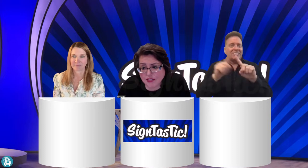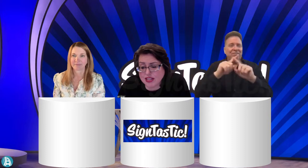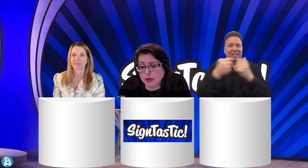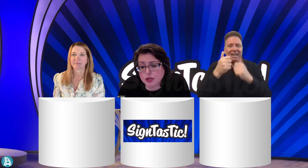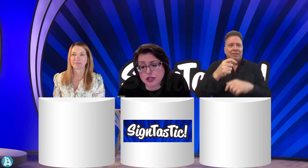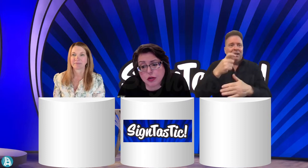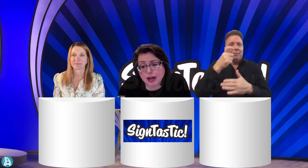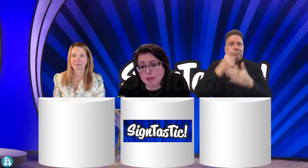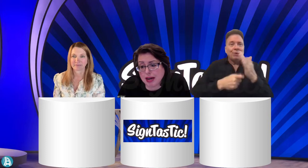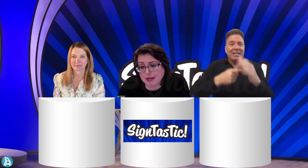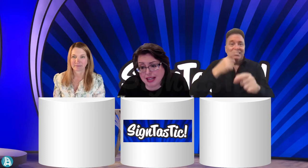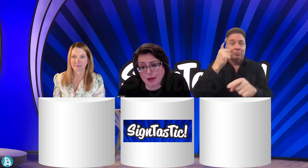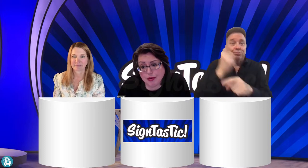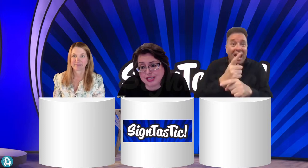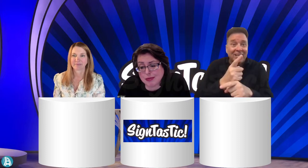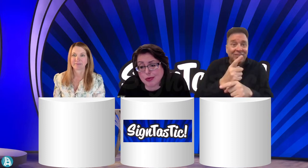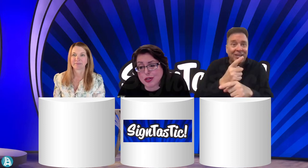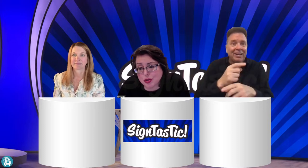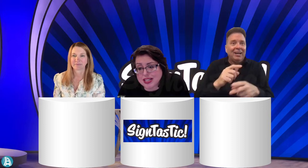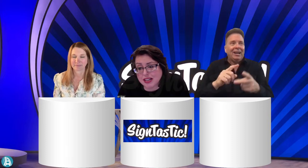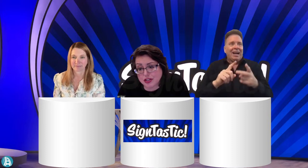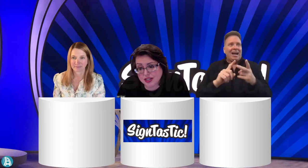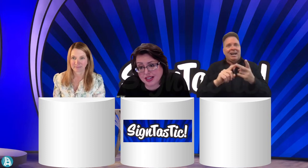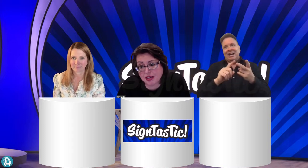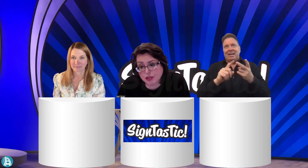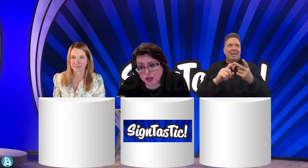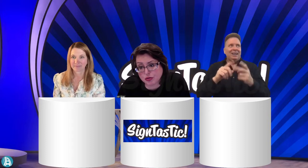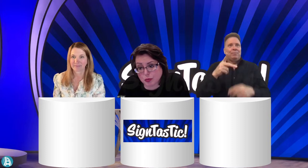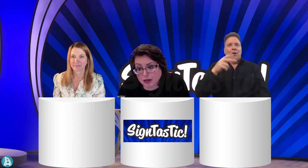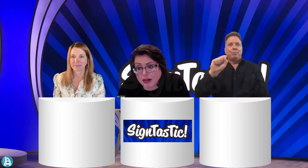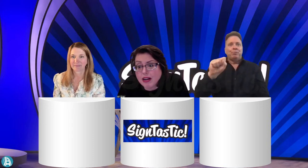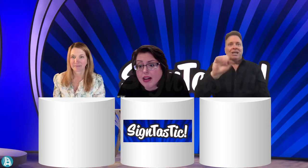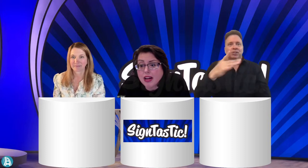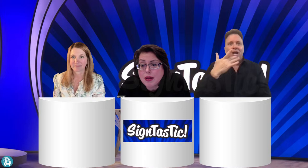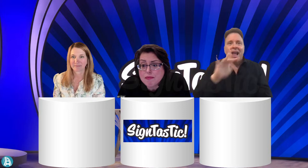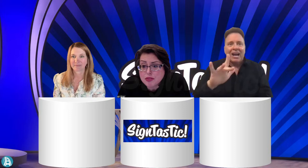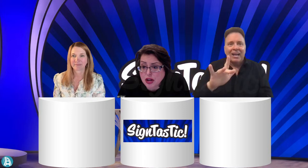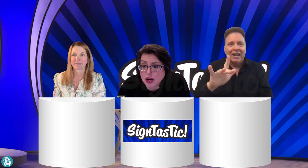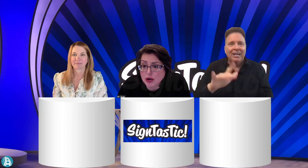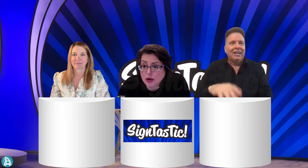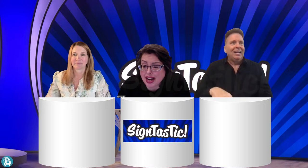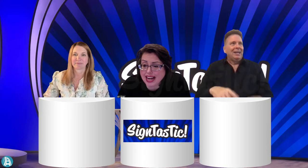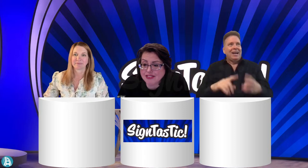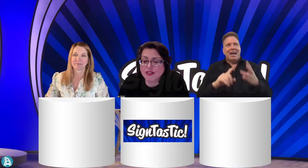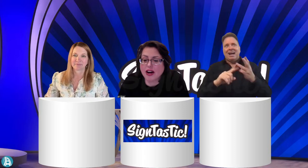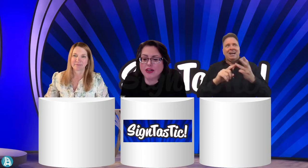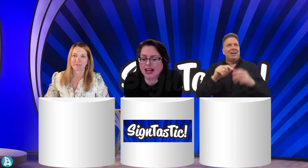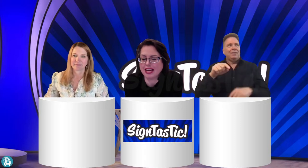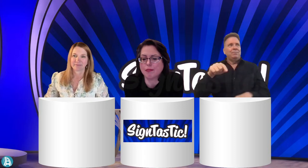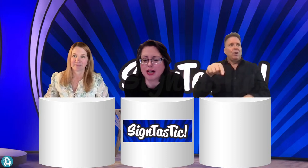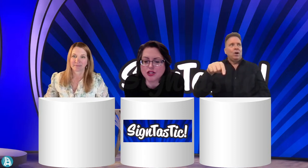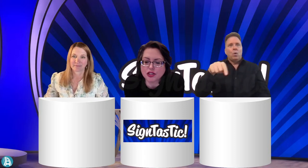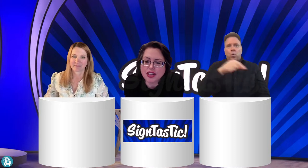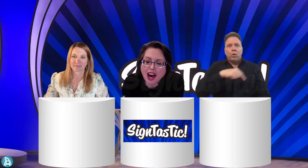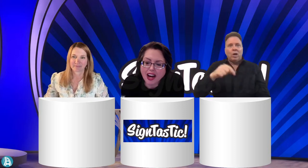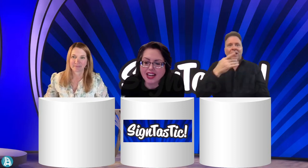everything would just go right by me. I wasn't able to enjoy television like other children were. So I felt like press your luck